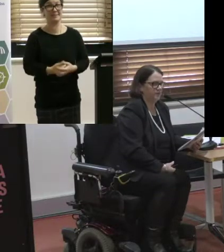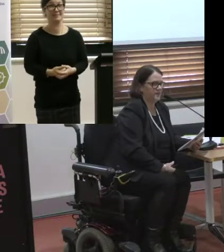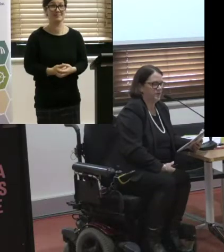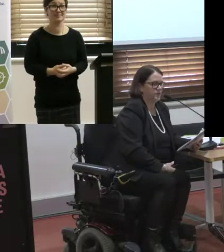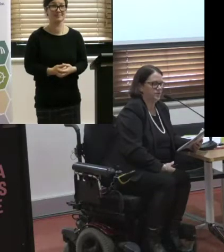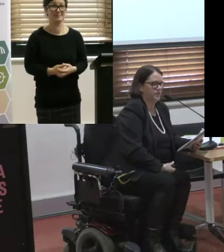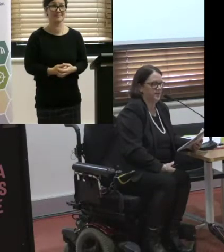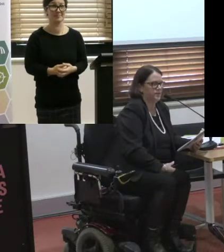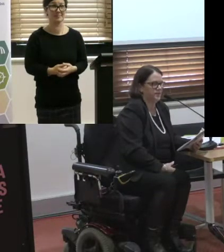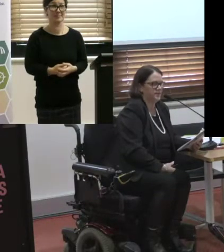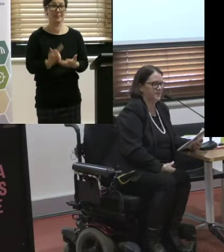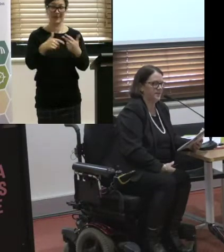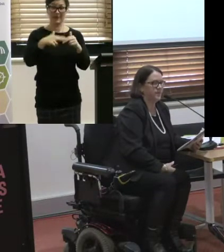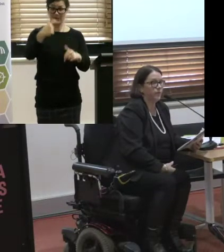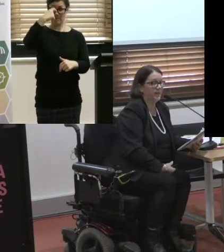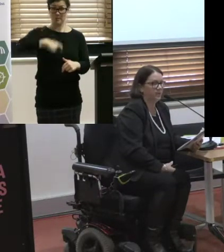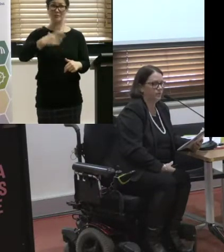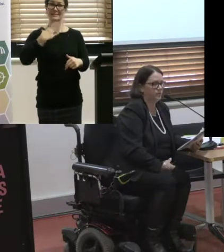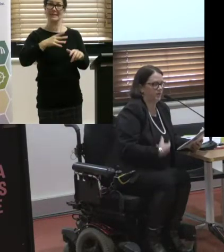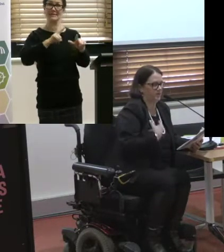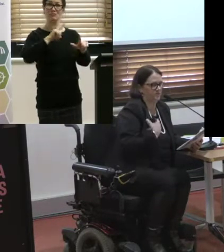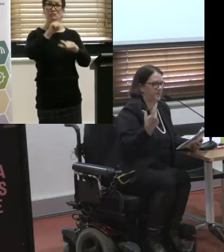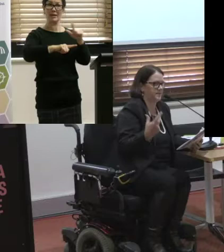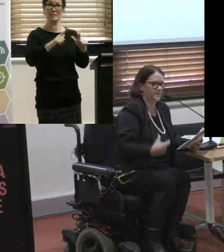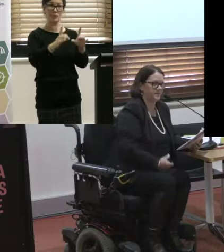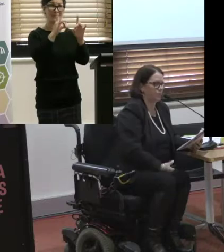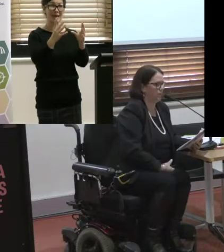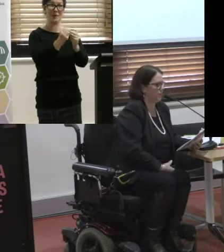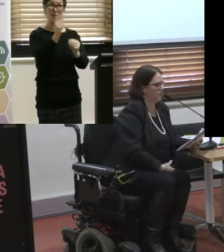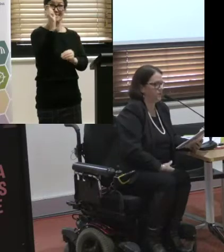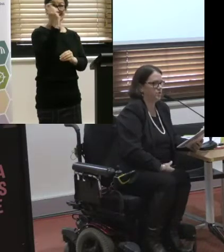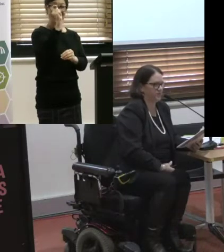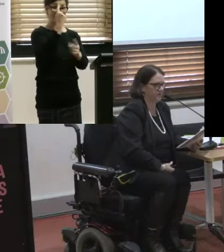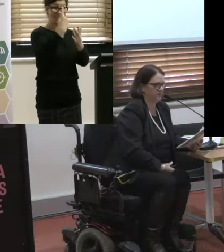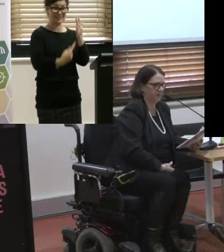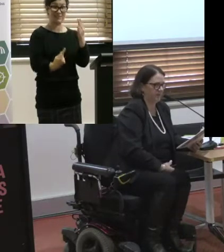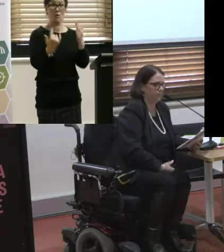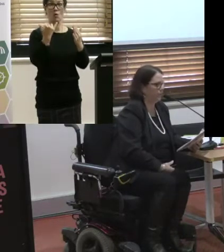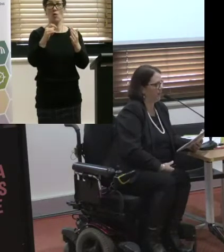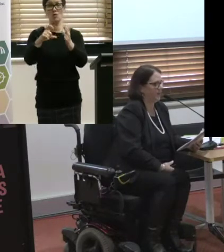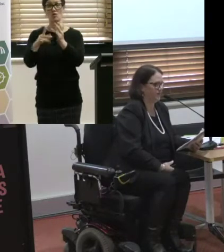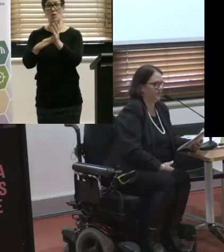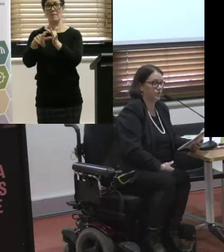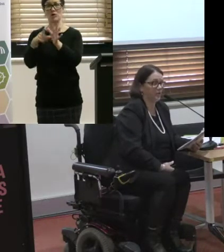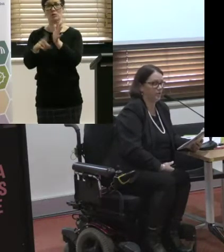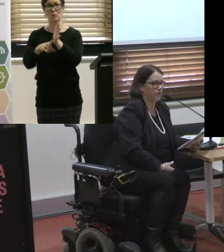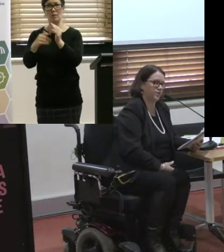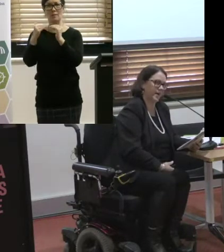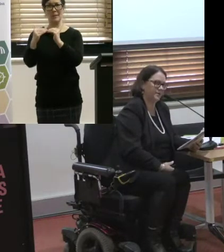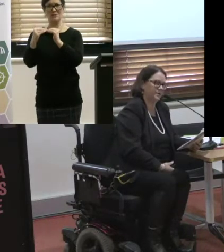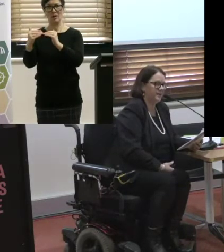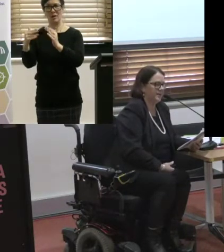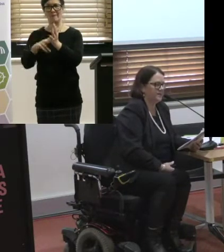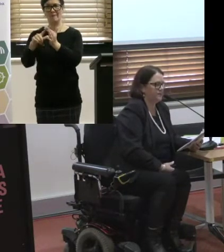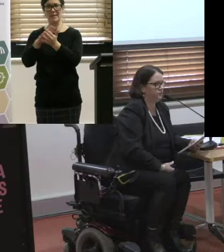journey of someone using transport doesn't start or begin with taxis or commercial passenger vehicle or end with a train or a